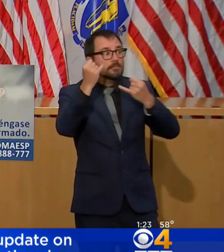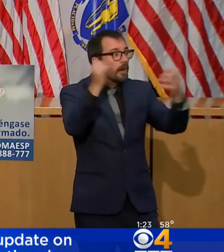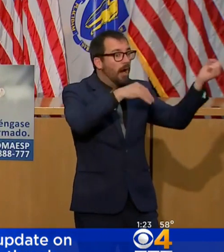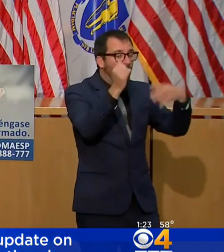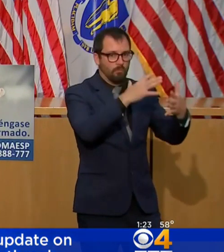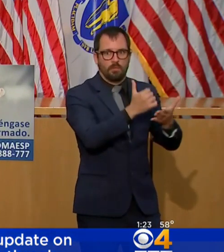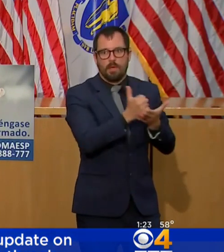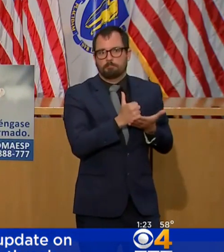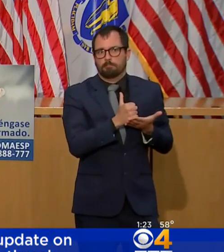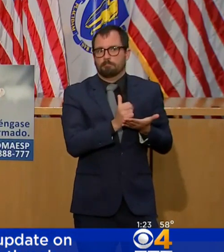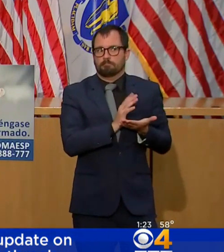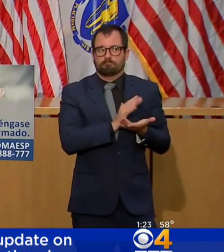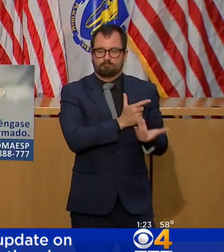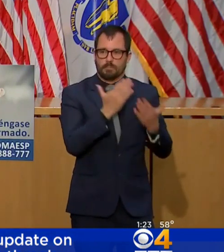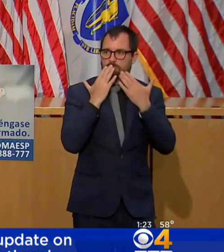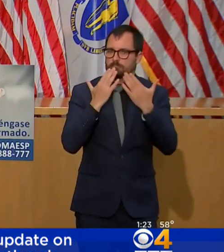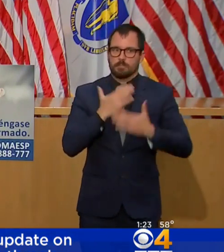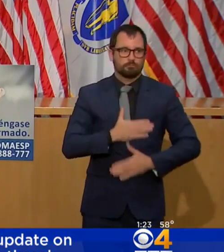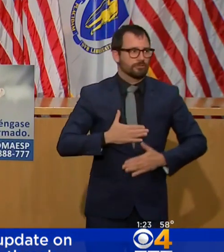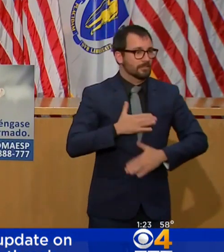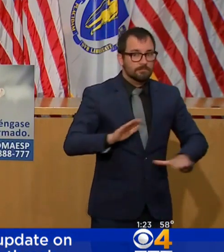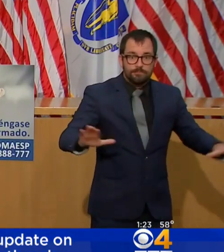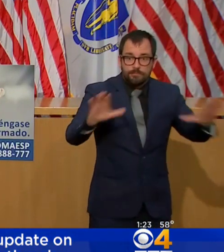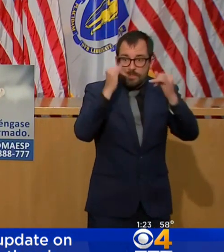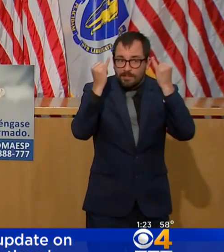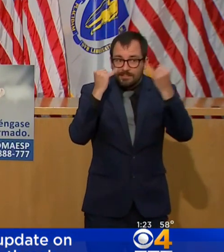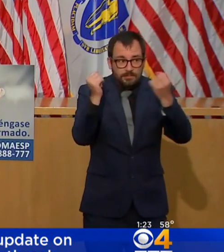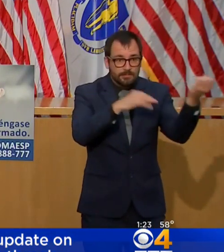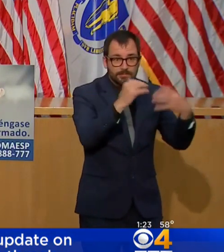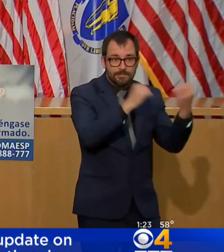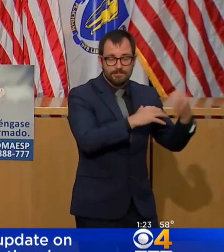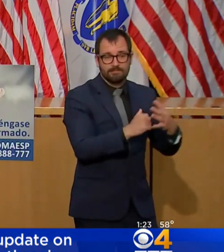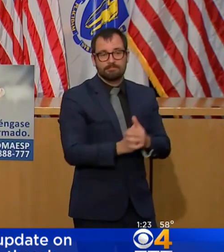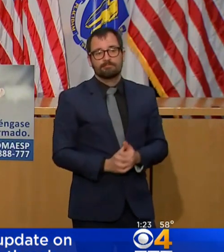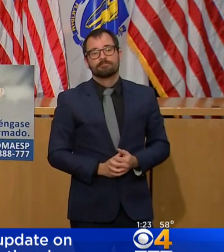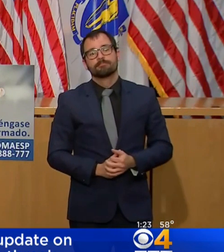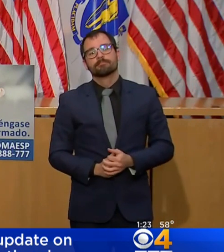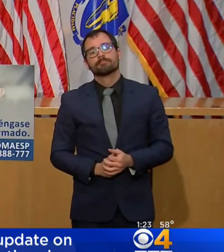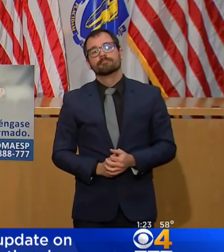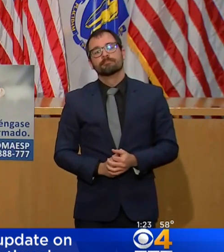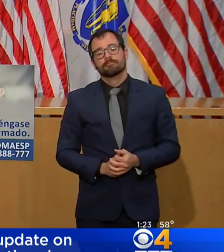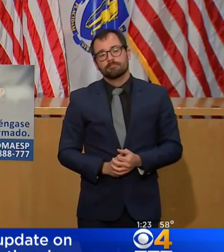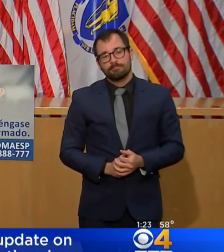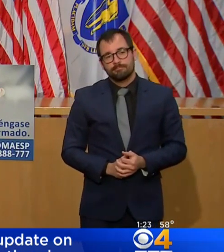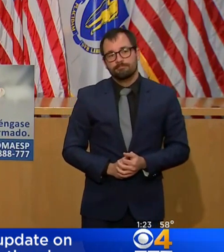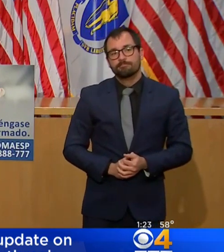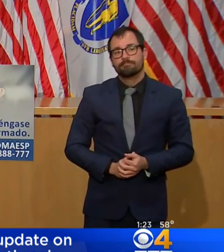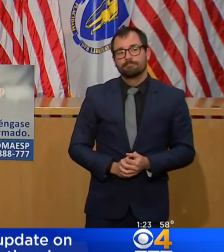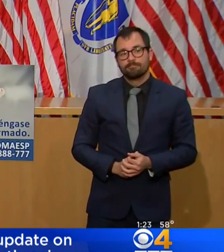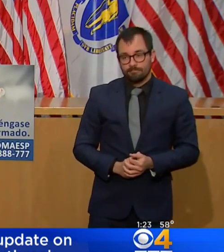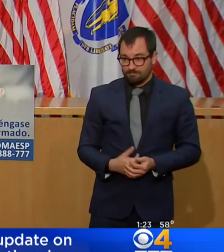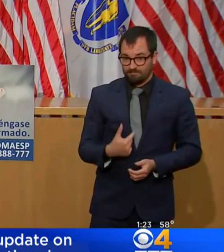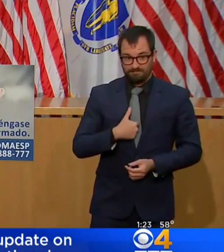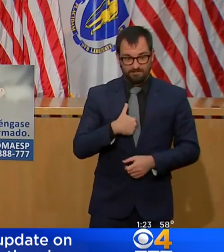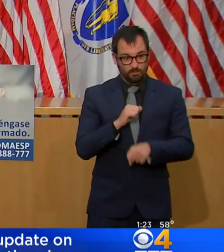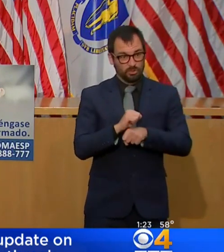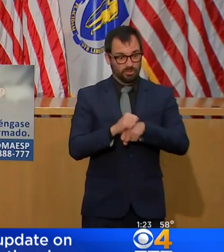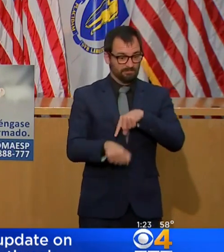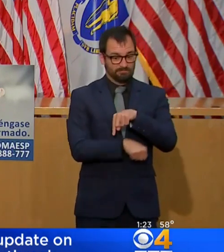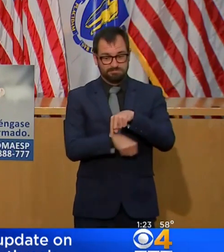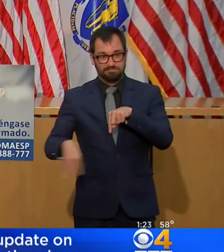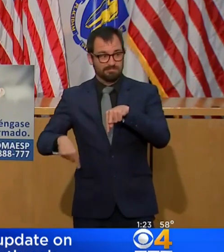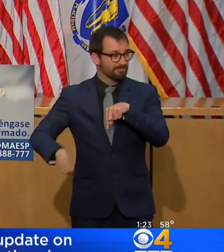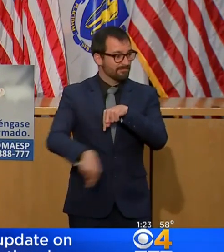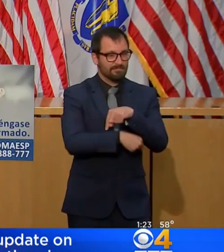Across our secretariats, working groups within the administration are also planning for next steps on testing and tracing outdoor